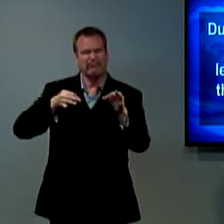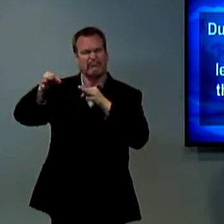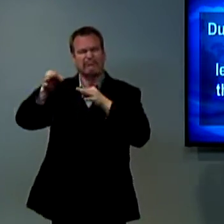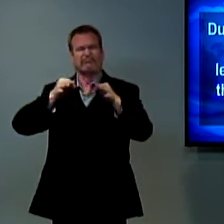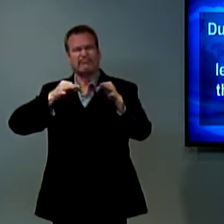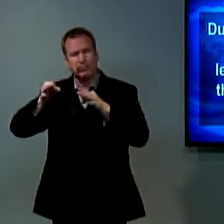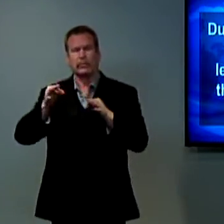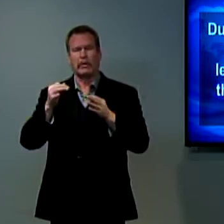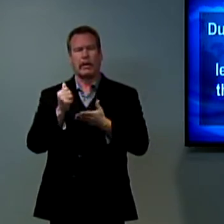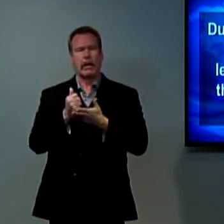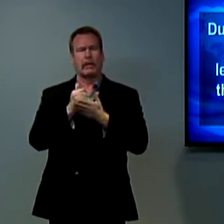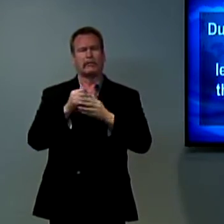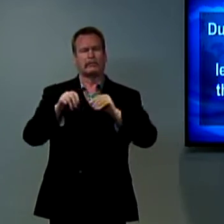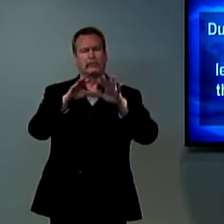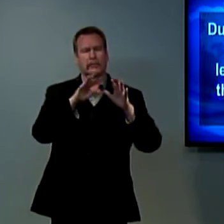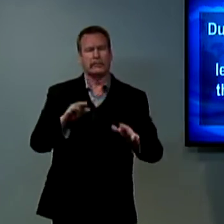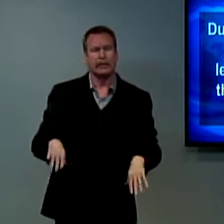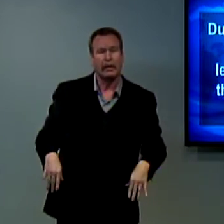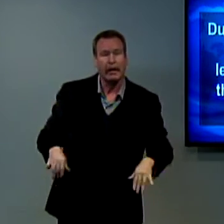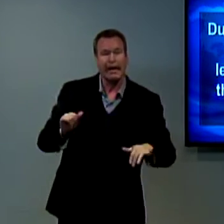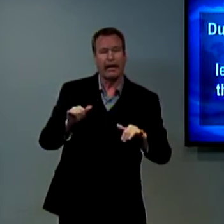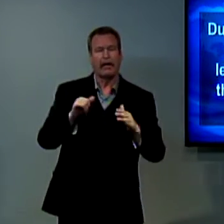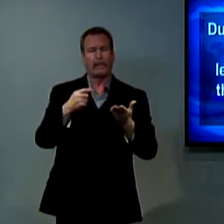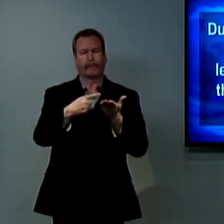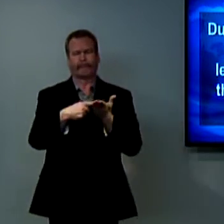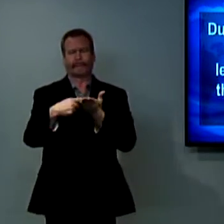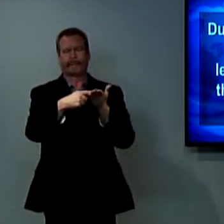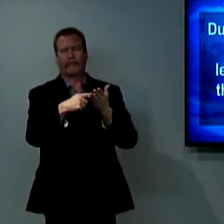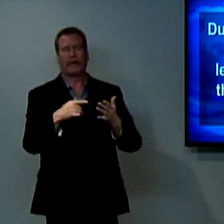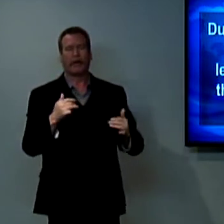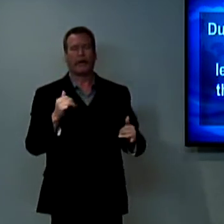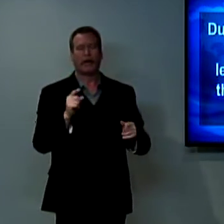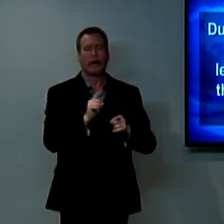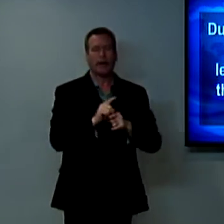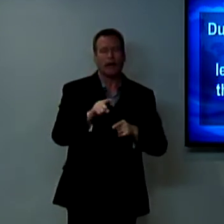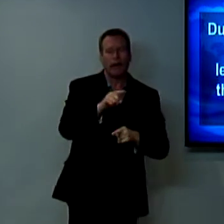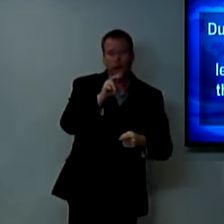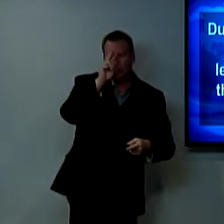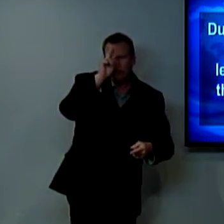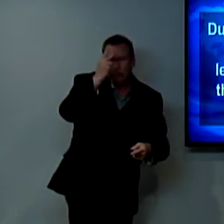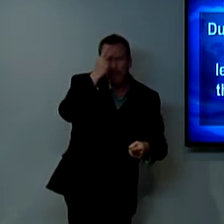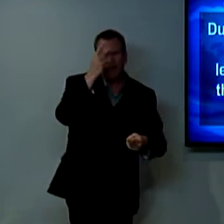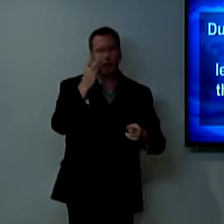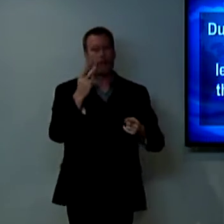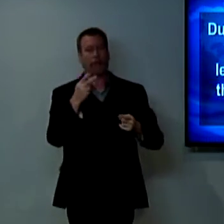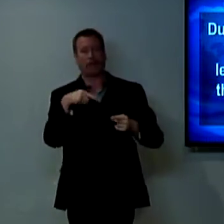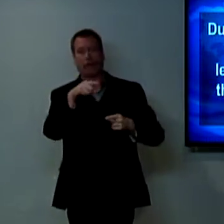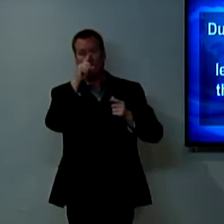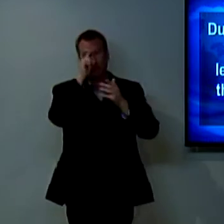He'll come like a thief in the night. And so he explains this end times theology